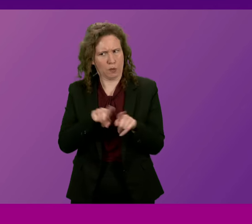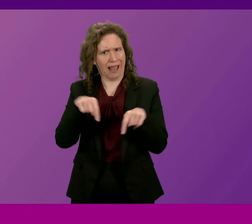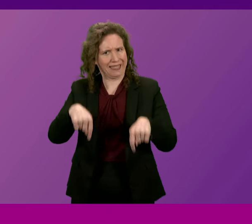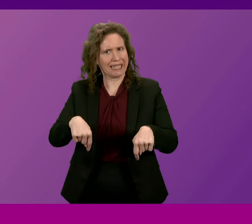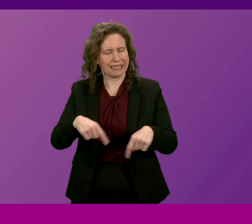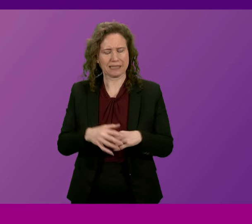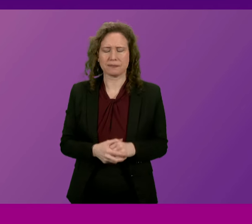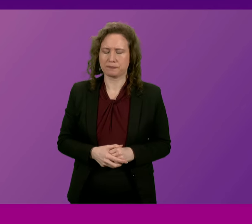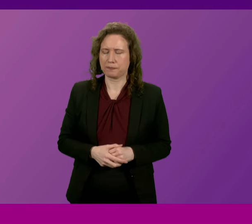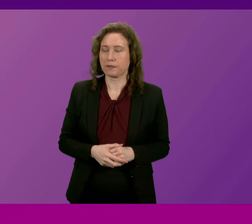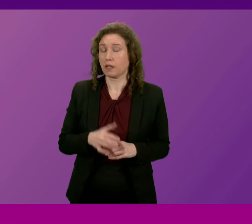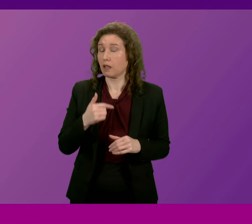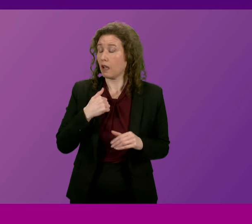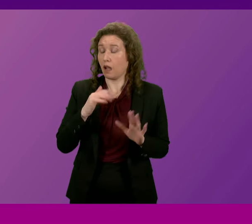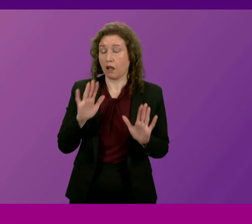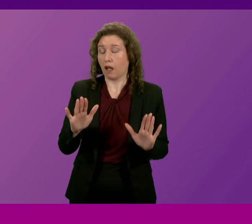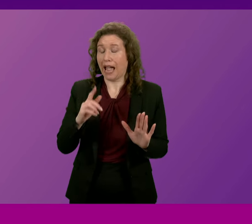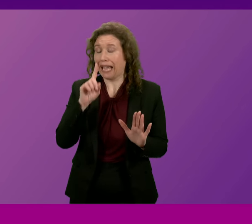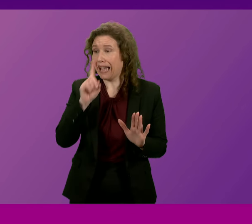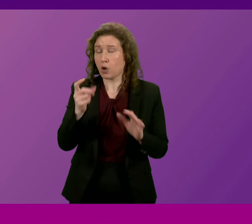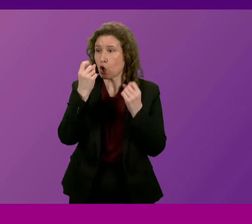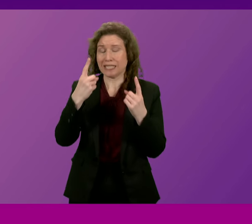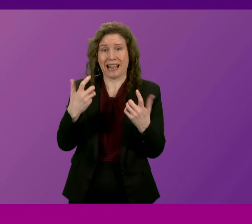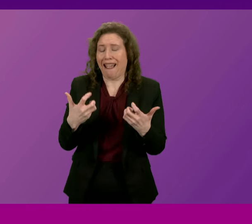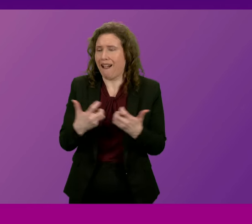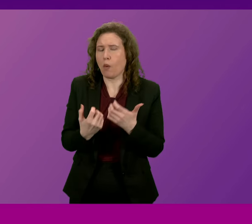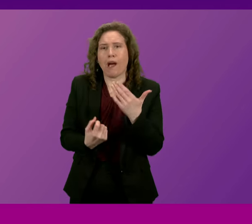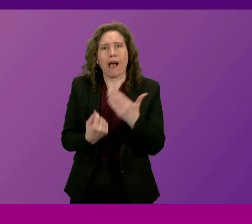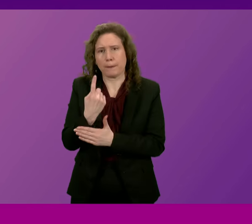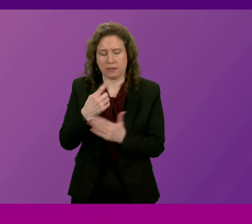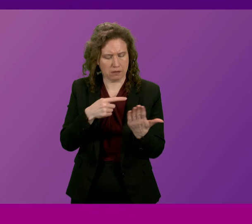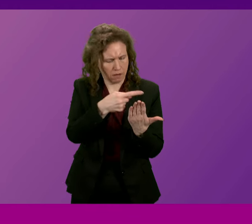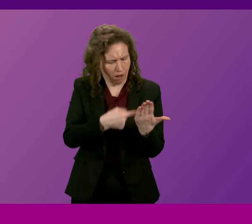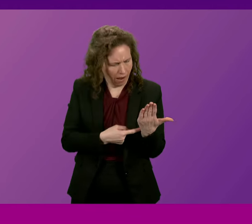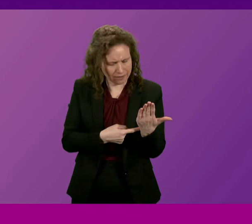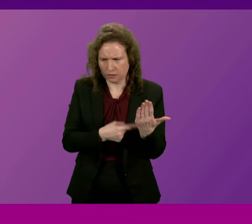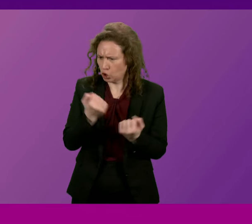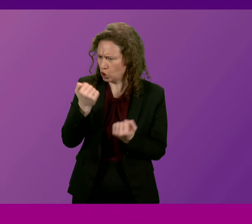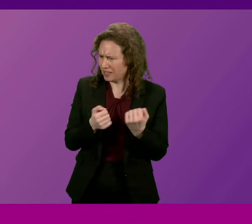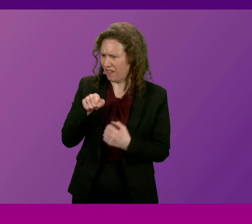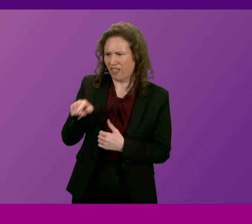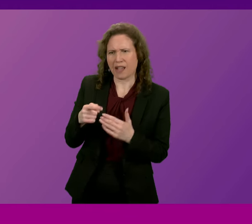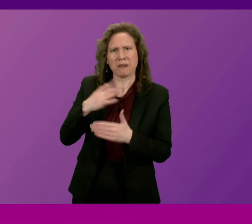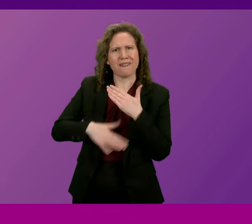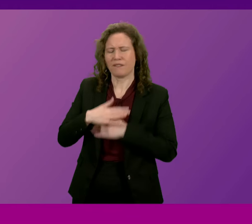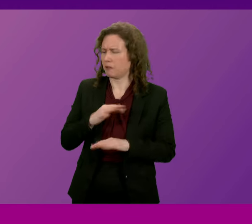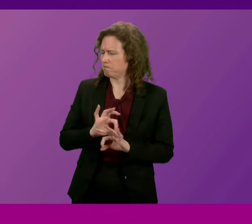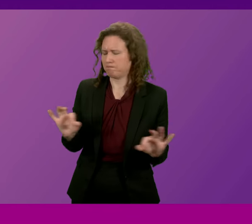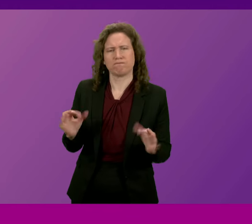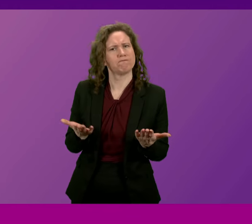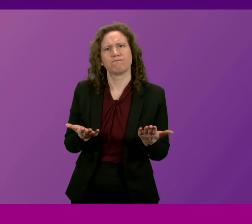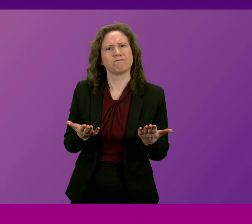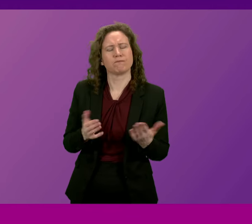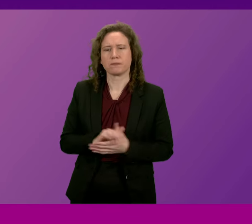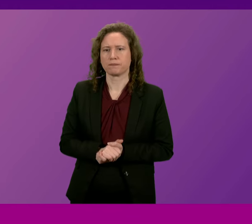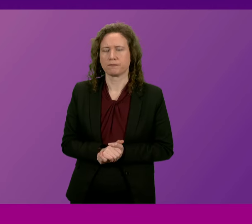McCall puts to me. And I cannot conceive of a circumstance in which any of the guidance would be justifiable in the detail that Ros McCall has put